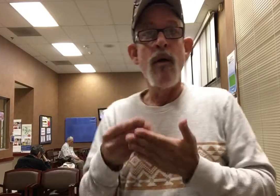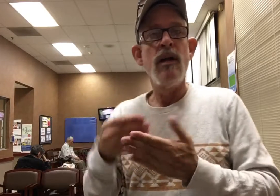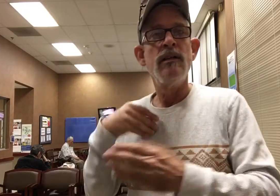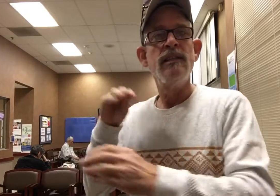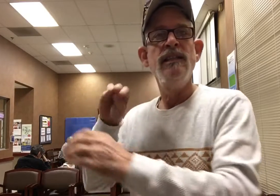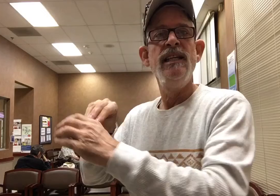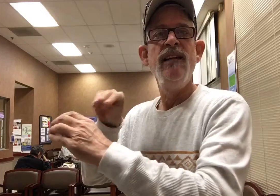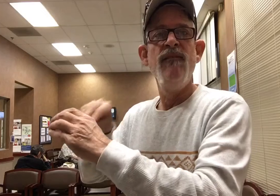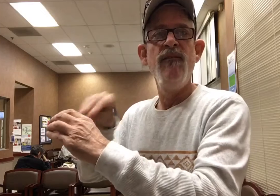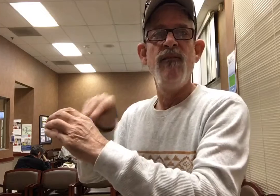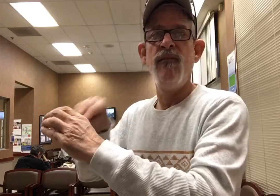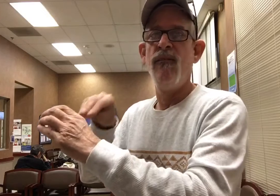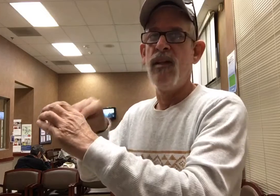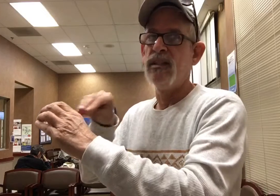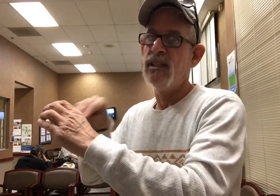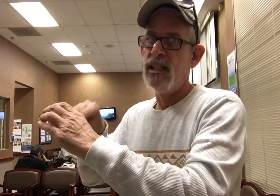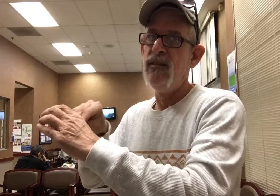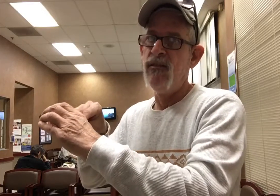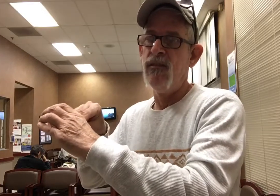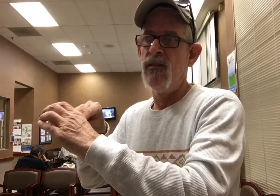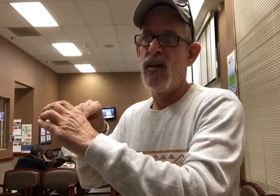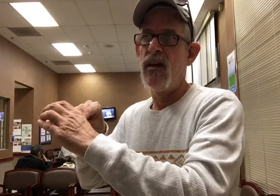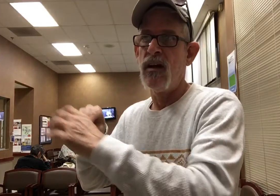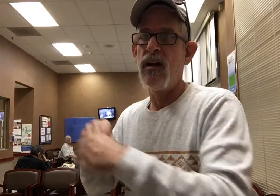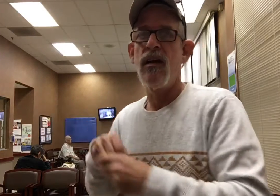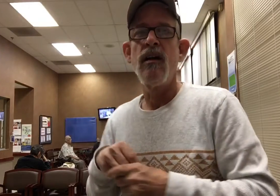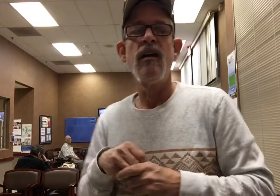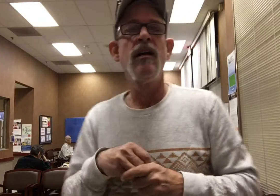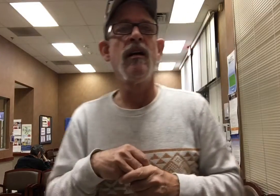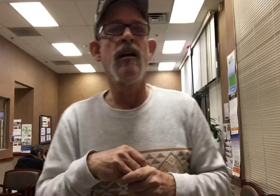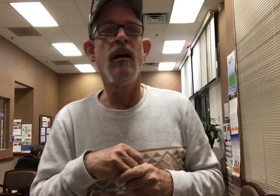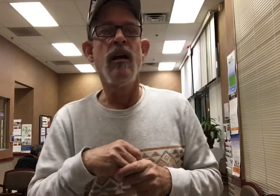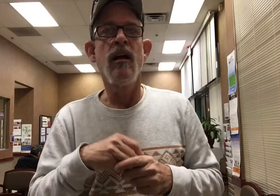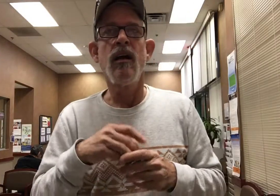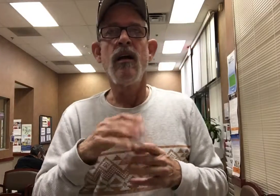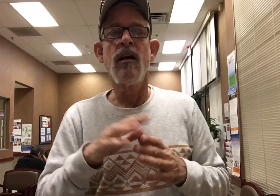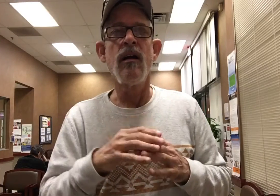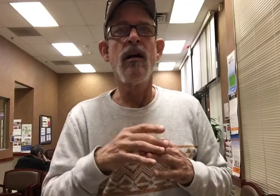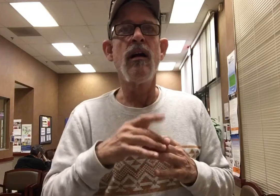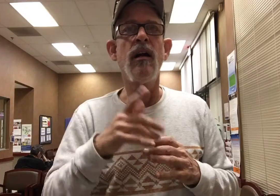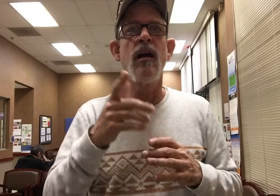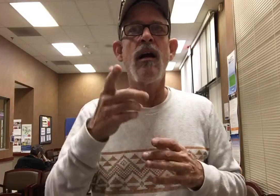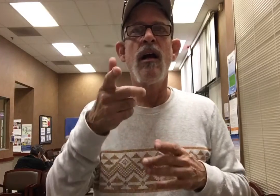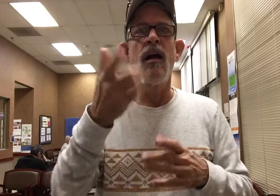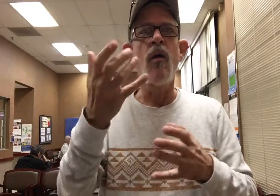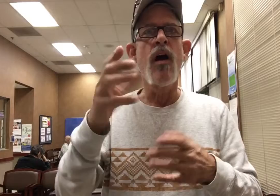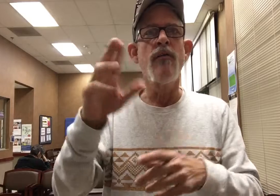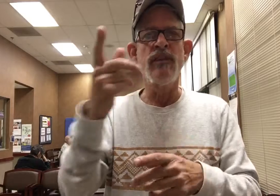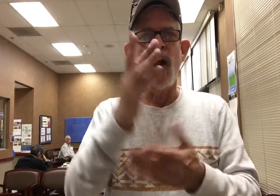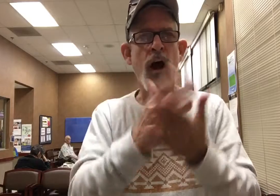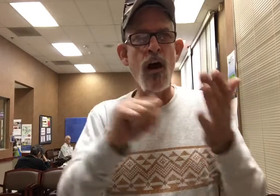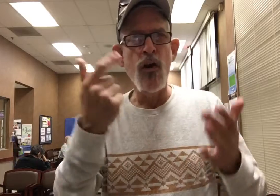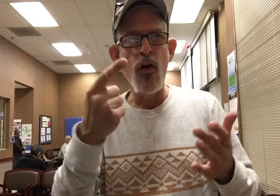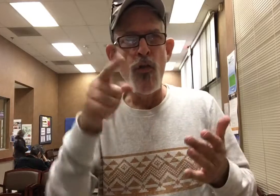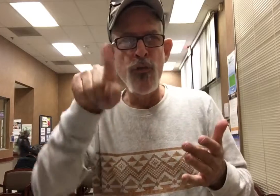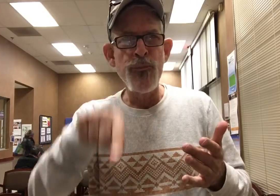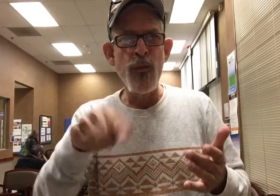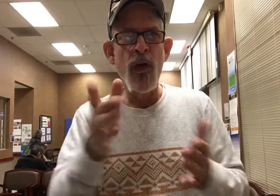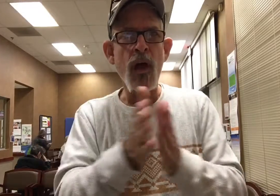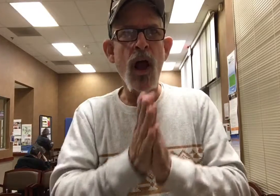smacked down in the middle of Maui. I didn't see that coming, everybody. That's all right here. Right now, on Dodgers driving to